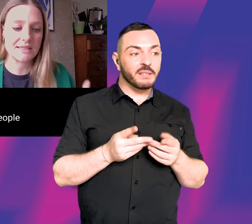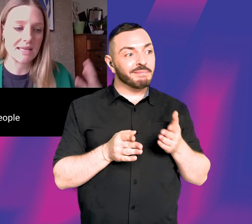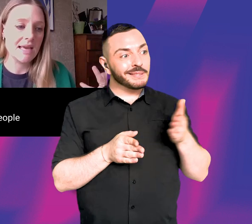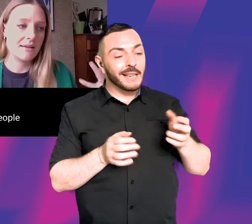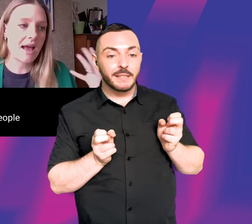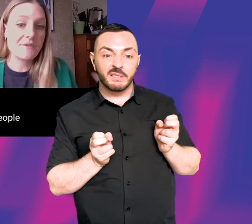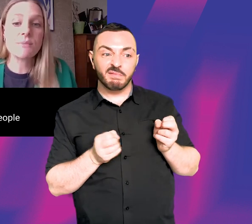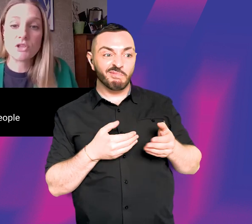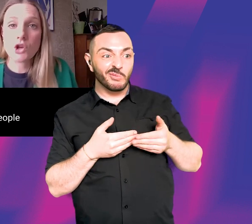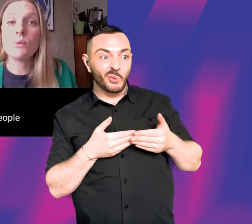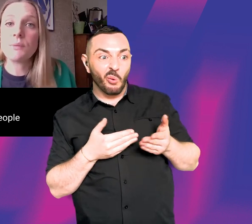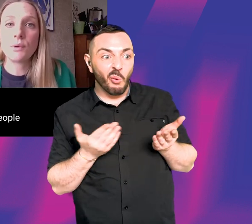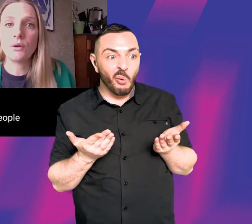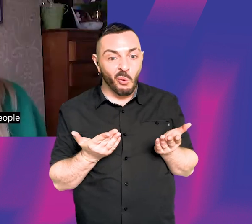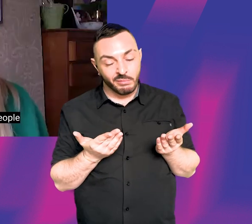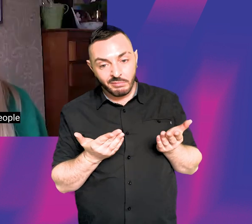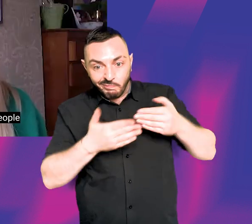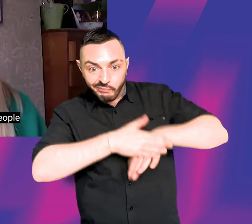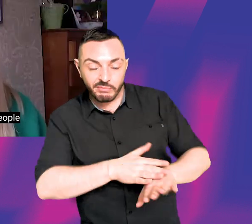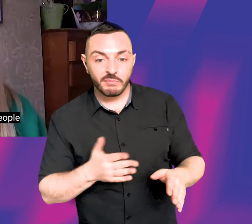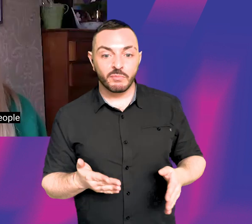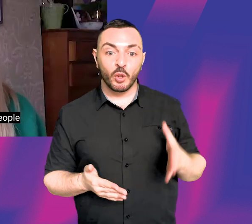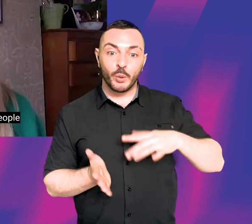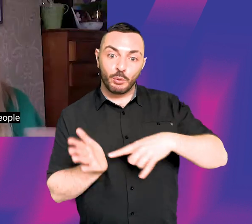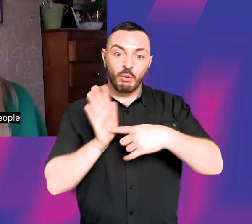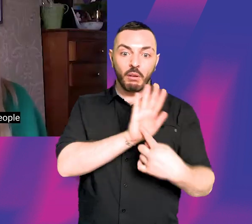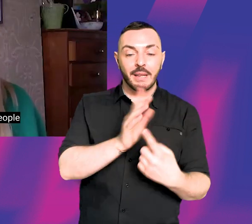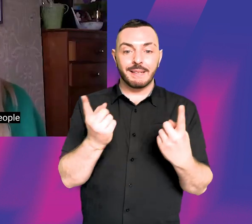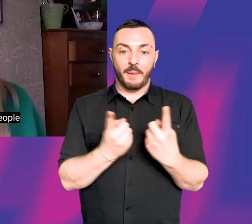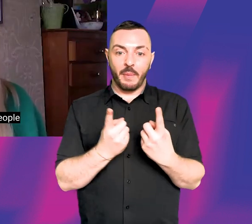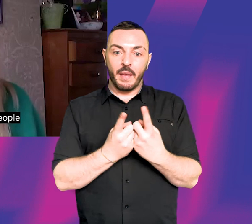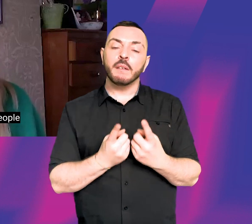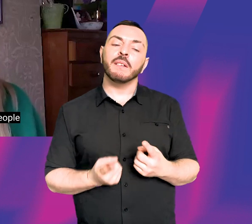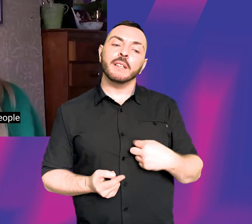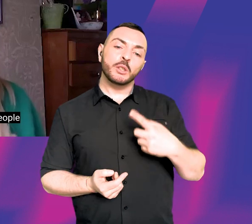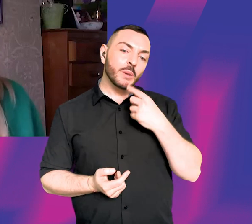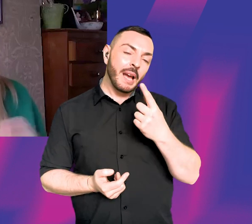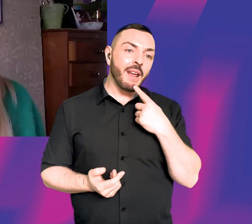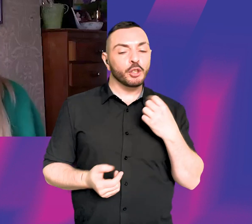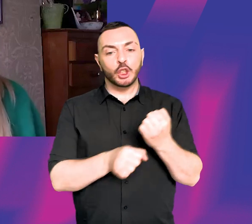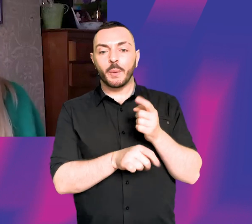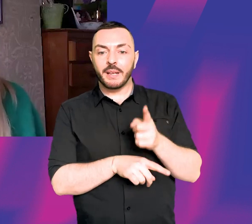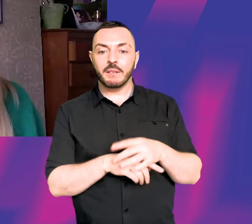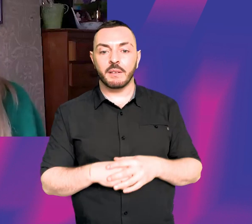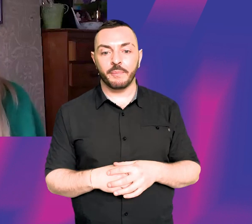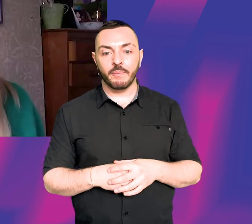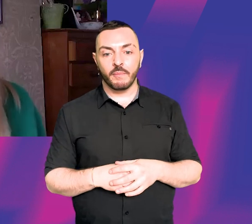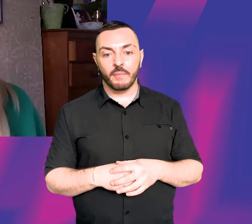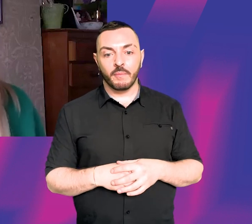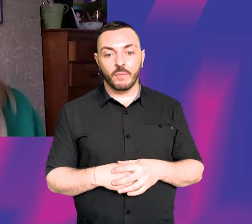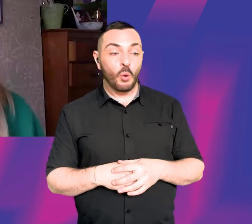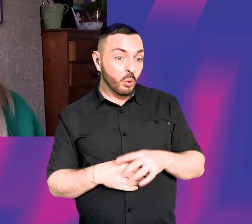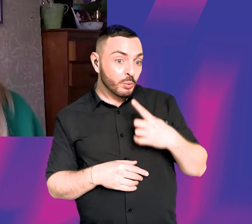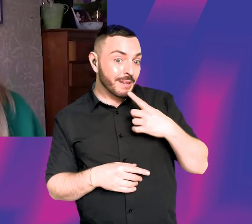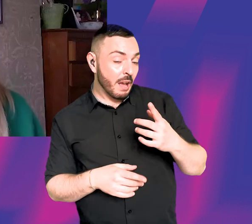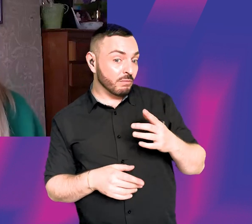you have to have something to show people, you know, to say, look, I can do it. And not only can I do it, but I really, really, really